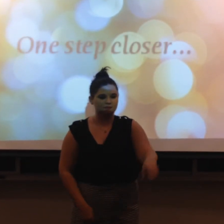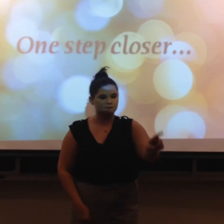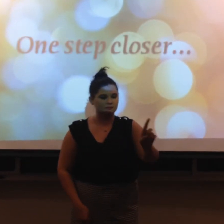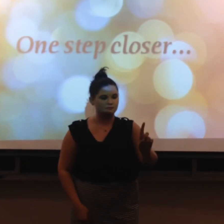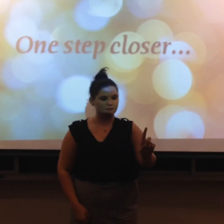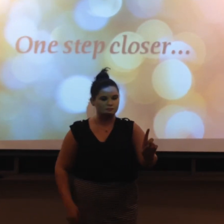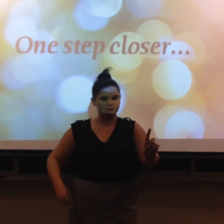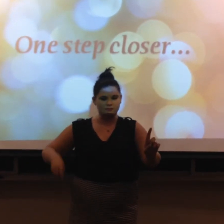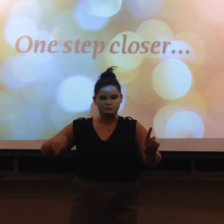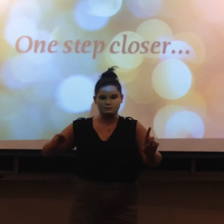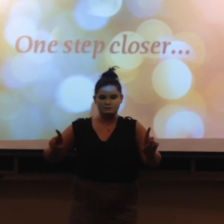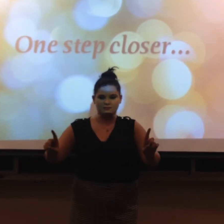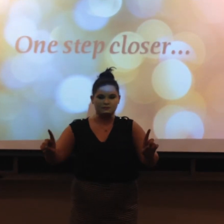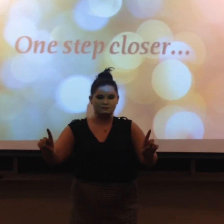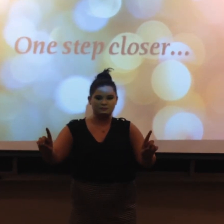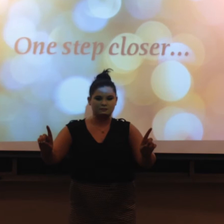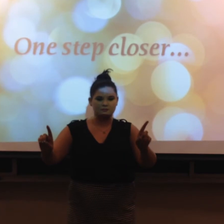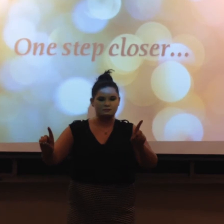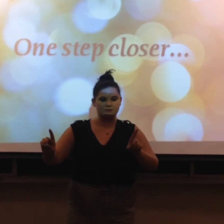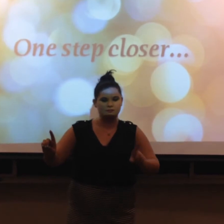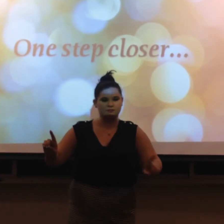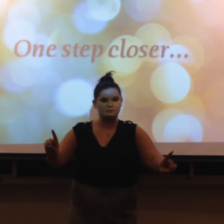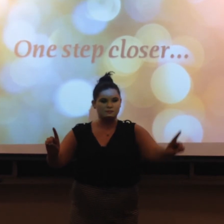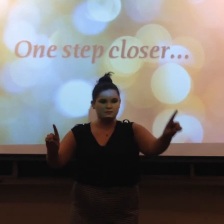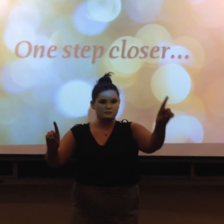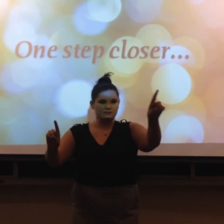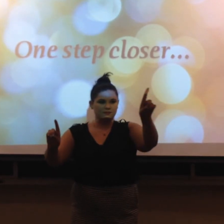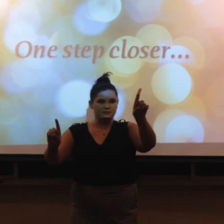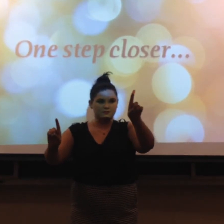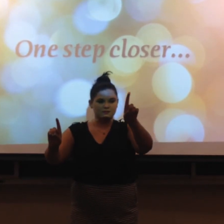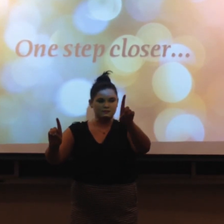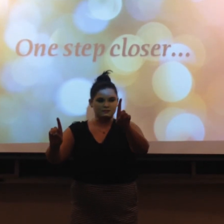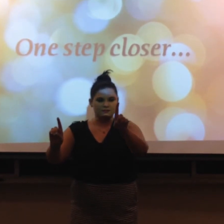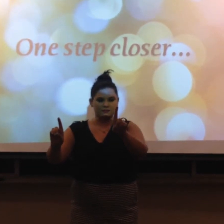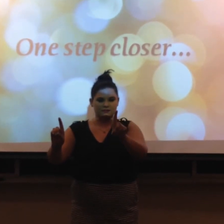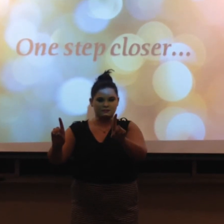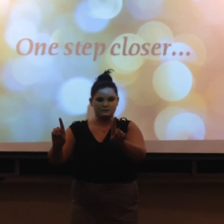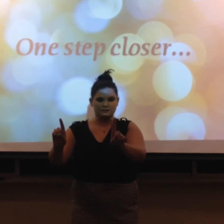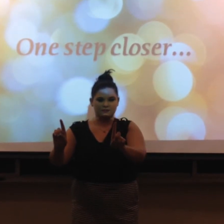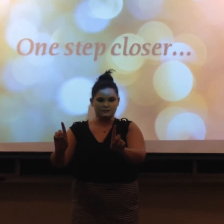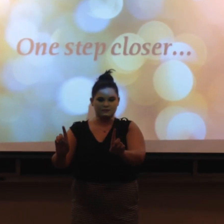One step goes down To death